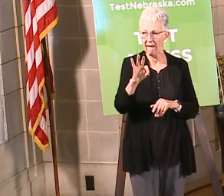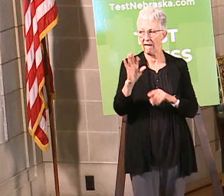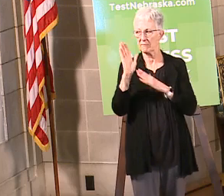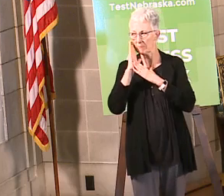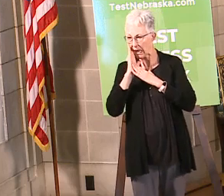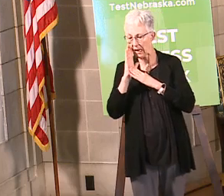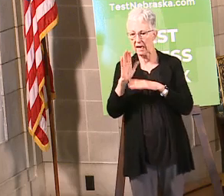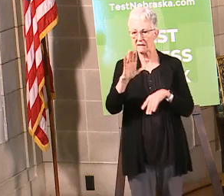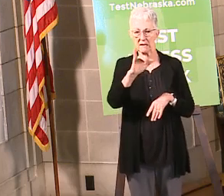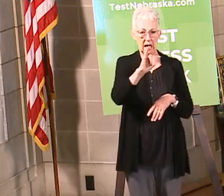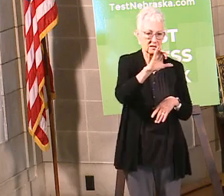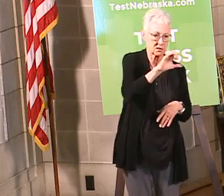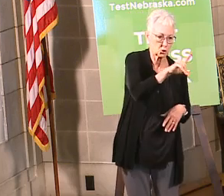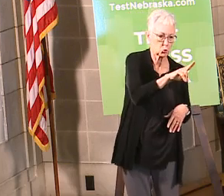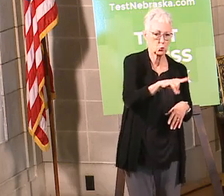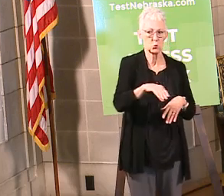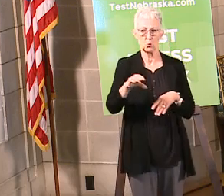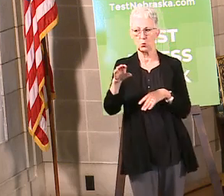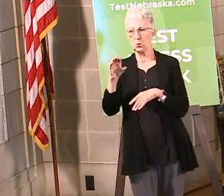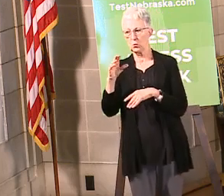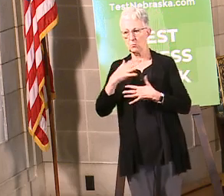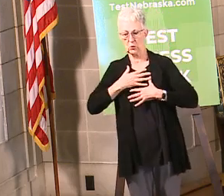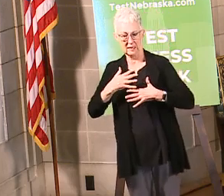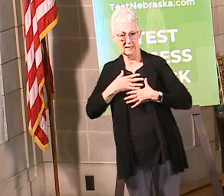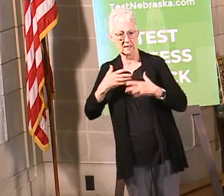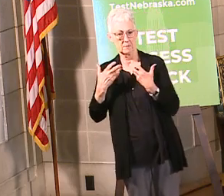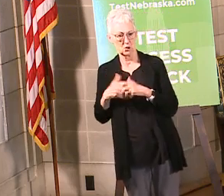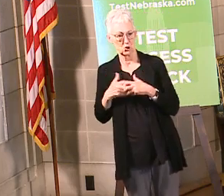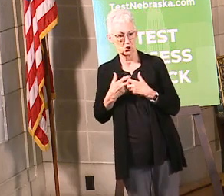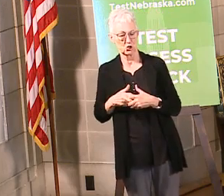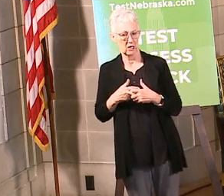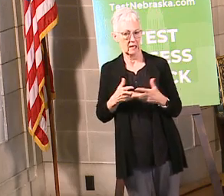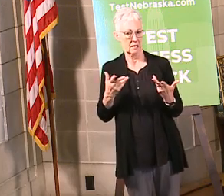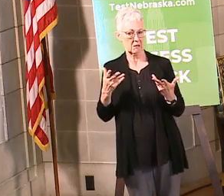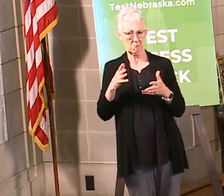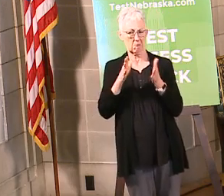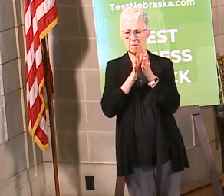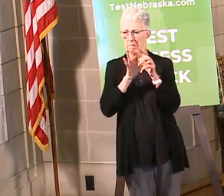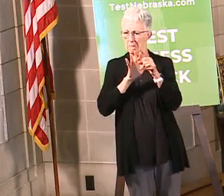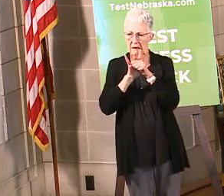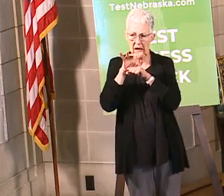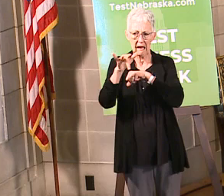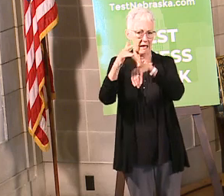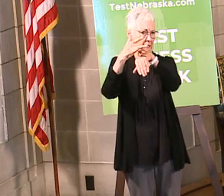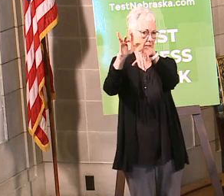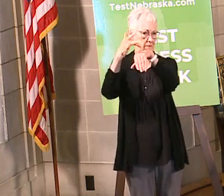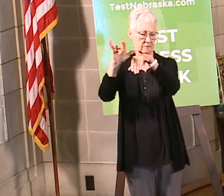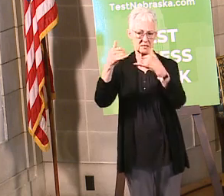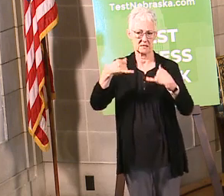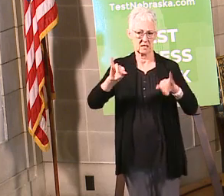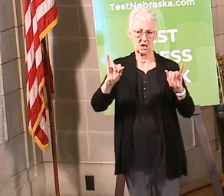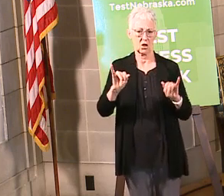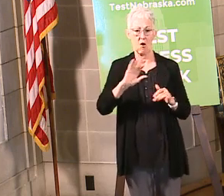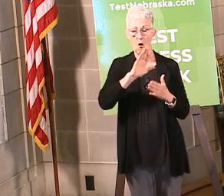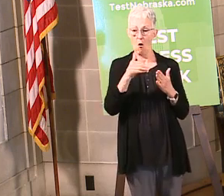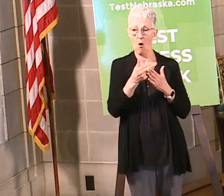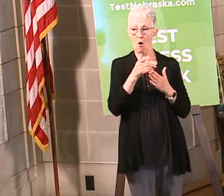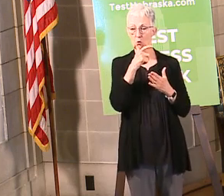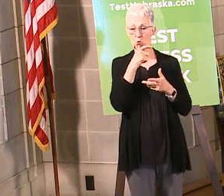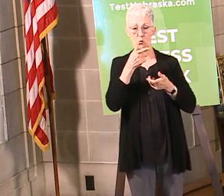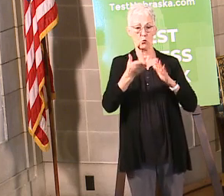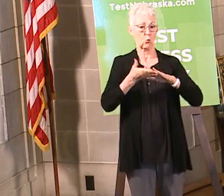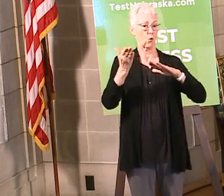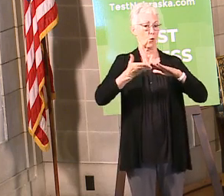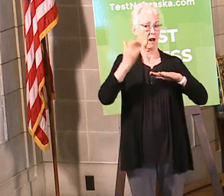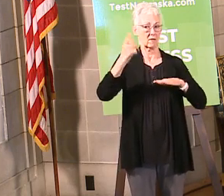CEOs, CMOs, public health directors. They're the ones that really did it. I mean when when the situation happened in Grand Island,